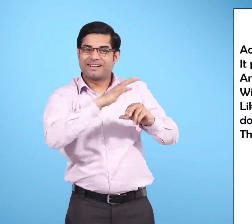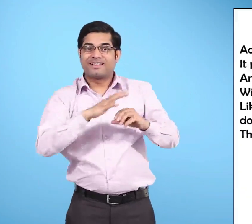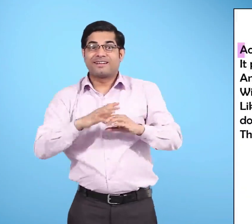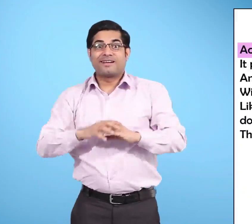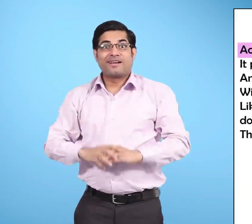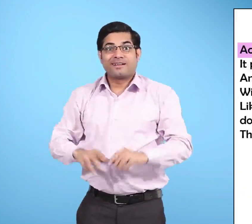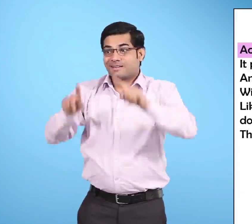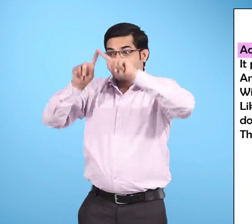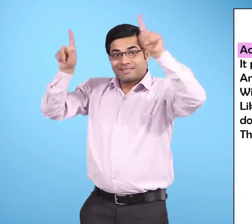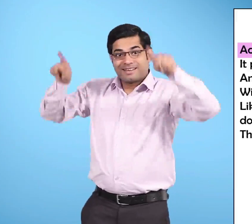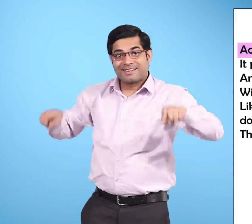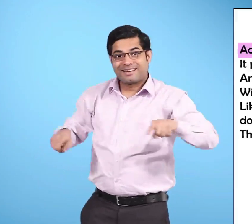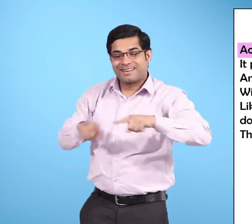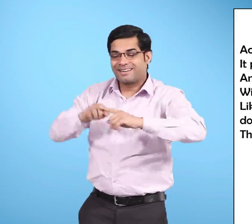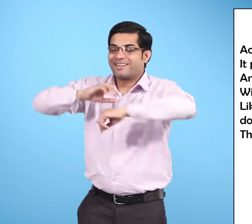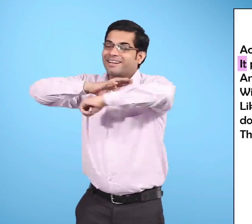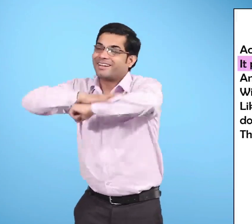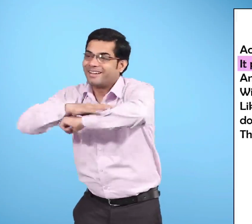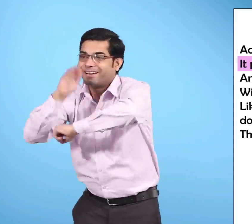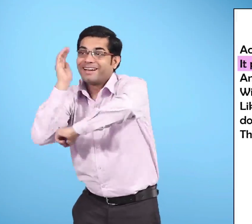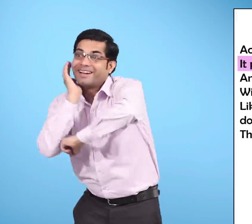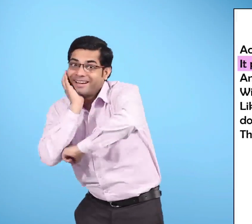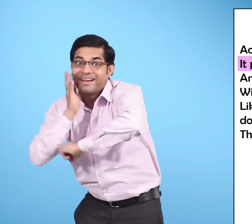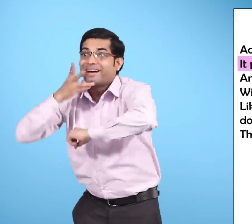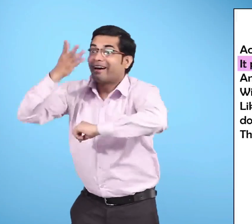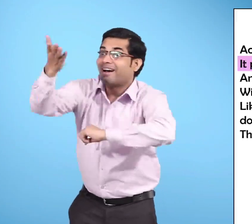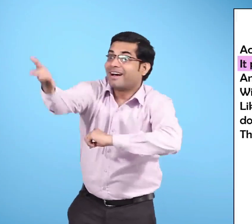Across the window pane it pours and pours